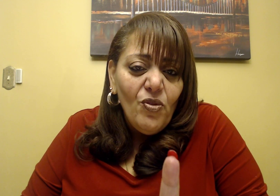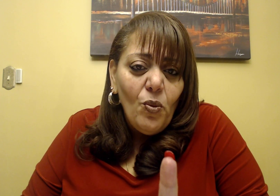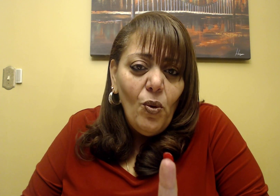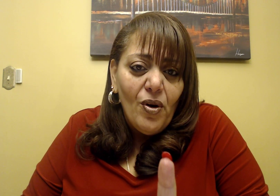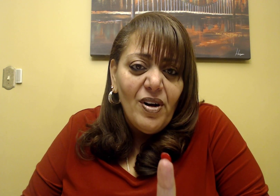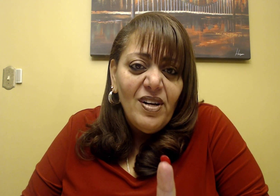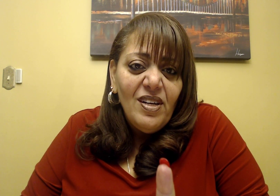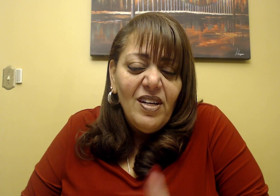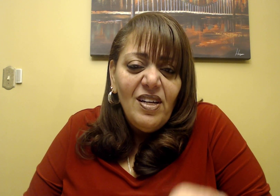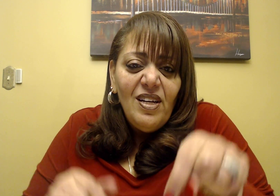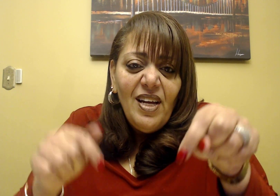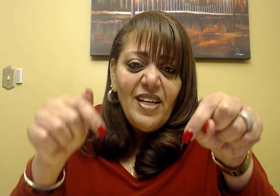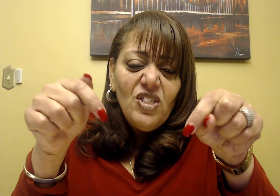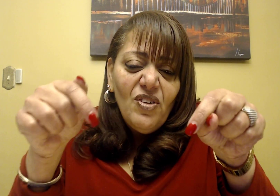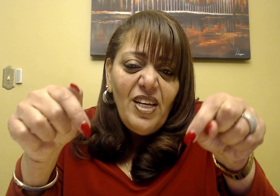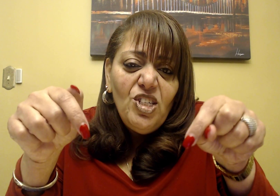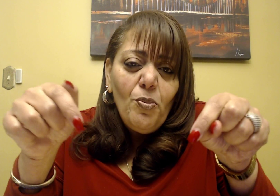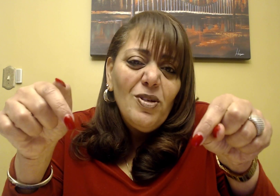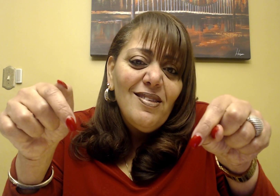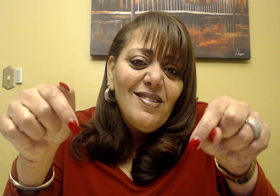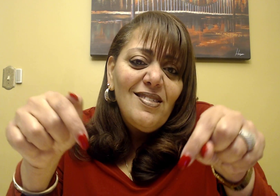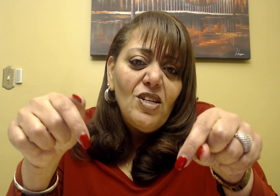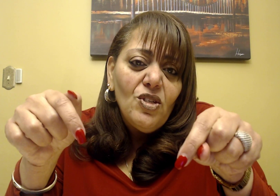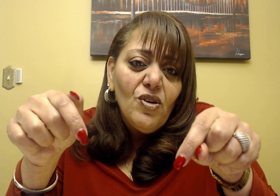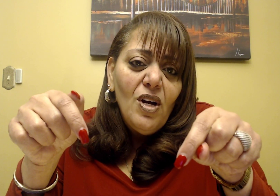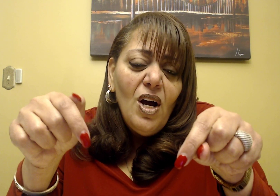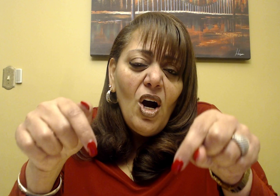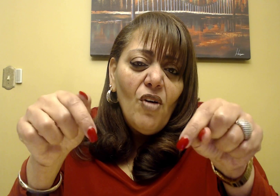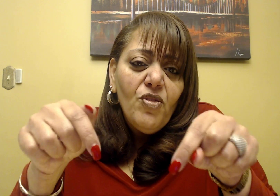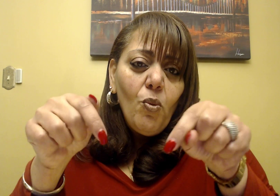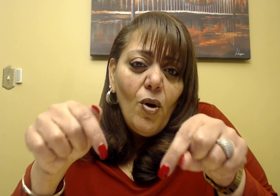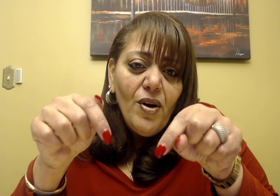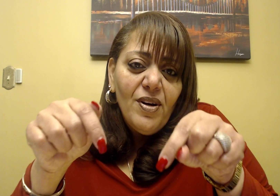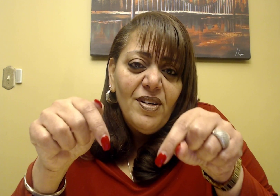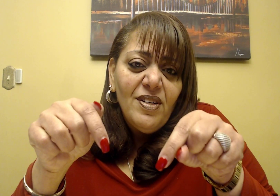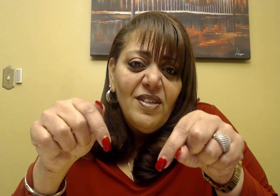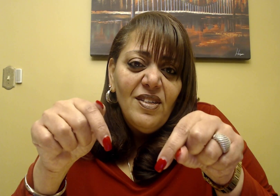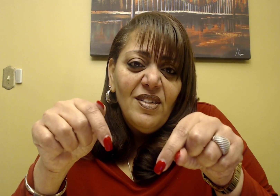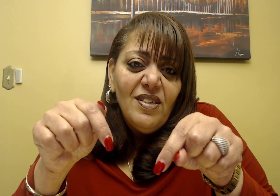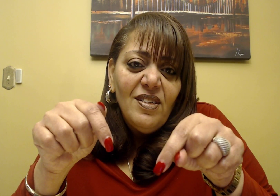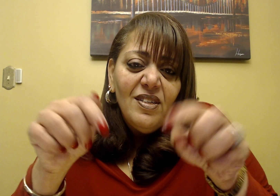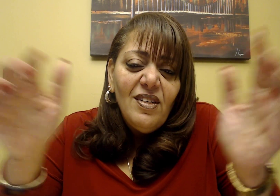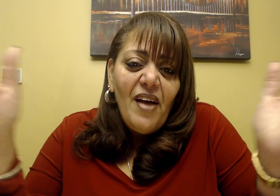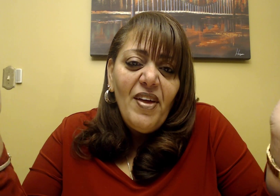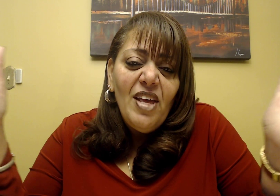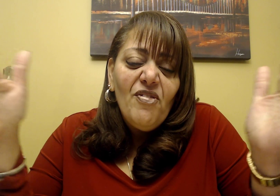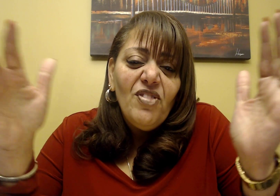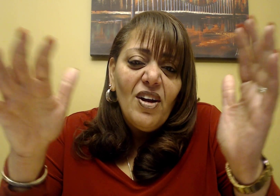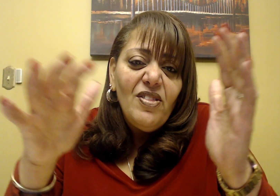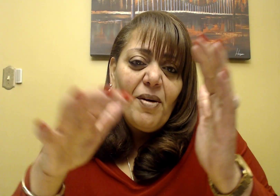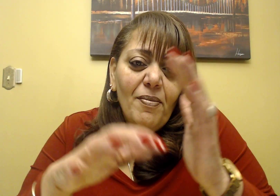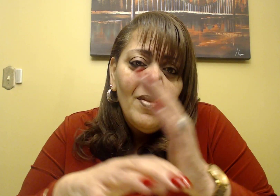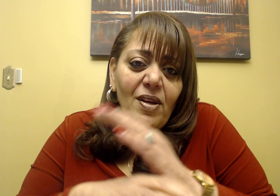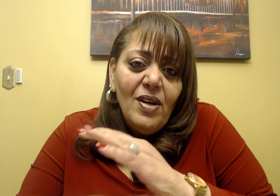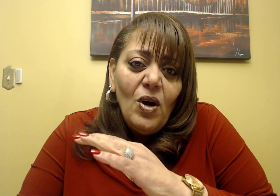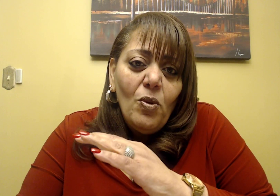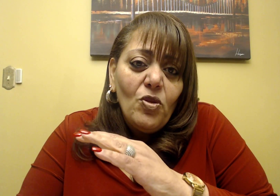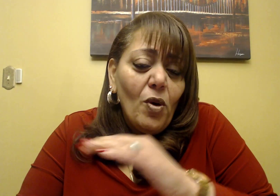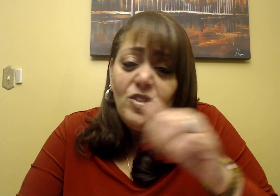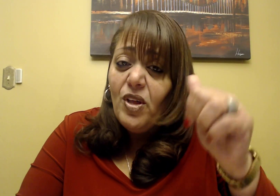the water until Egypt was in the center of the water. And then he flooded them with the water so they